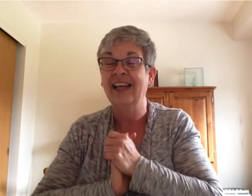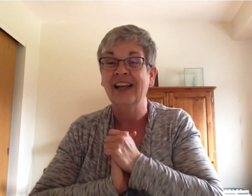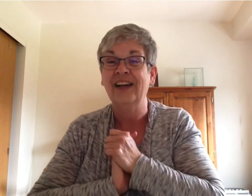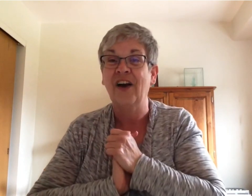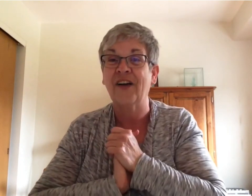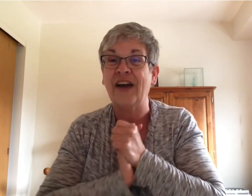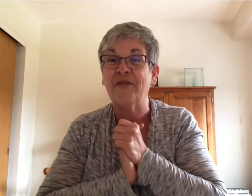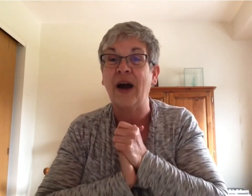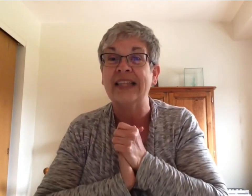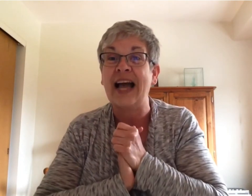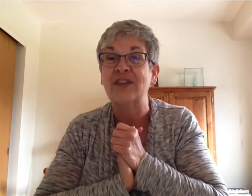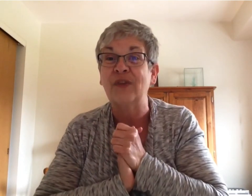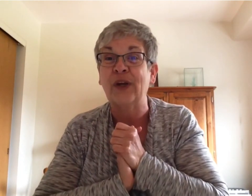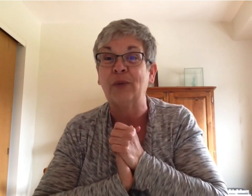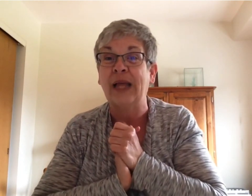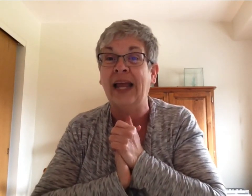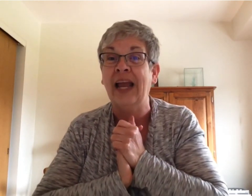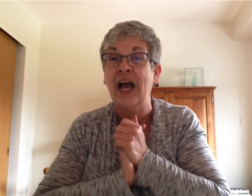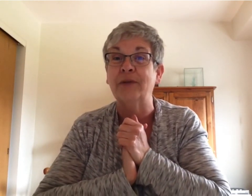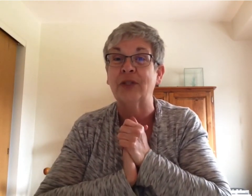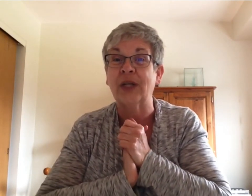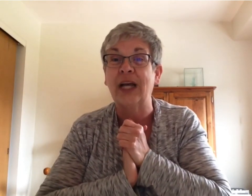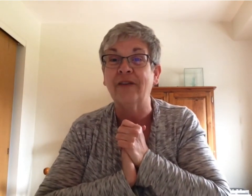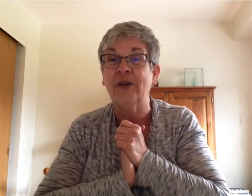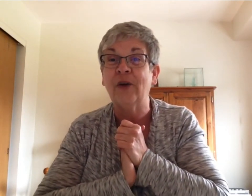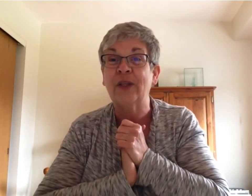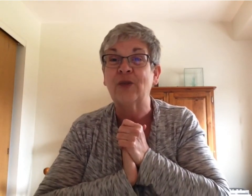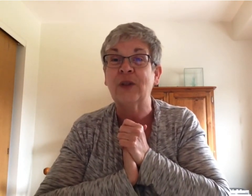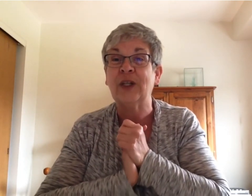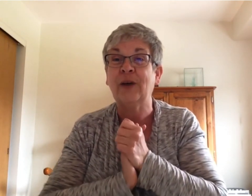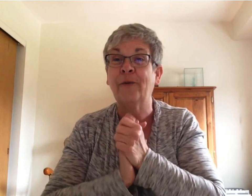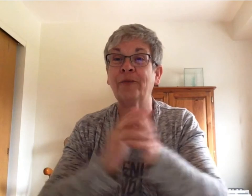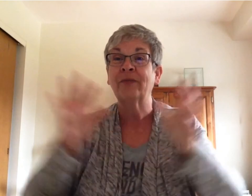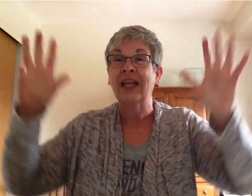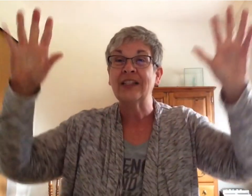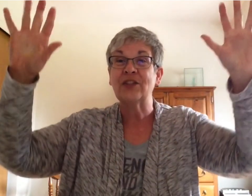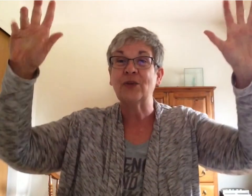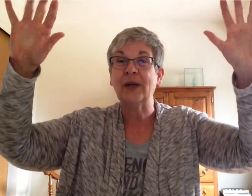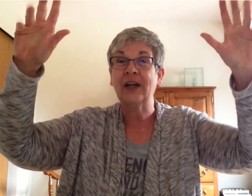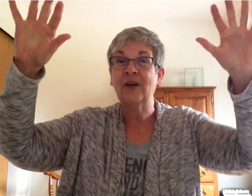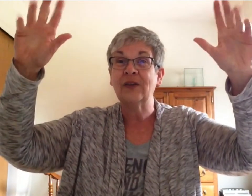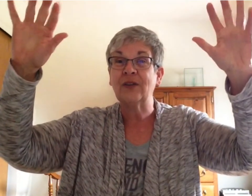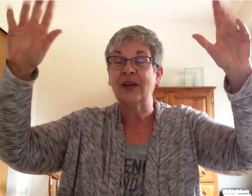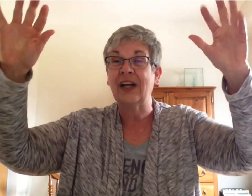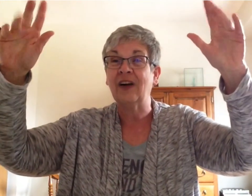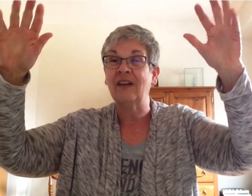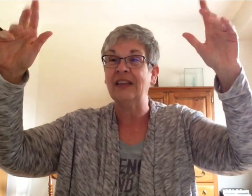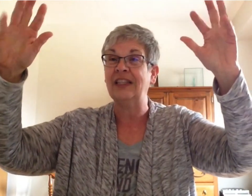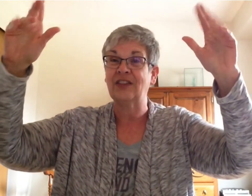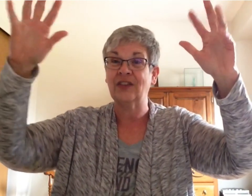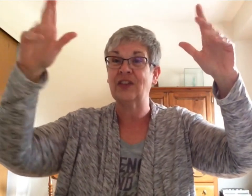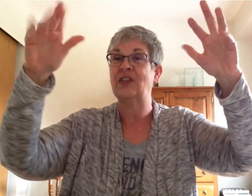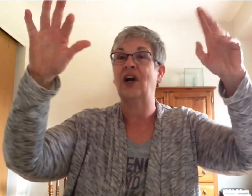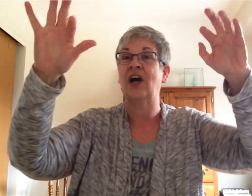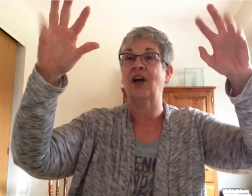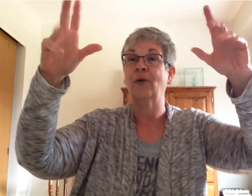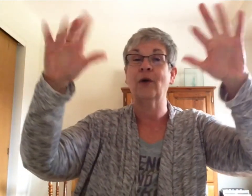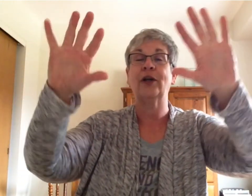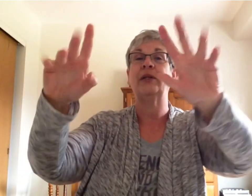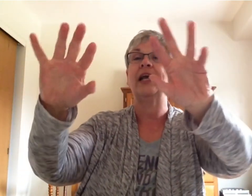All right, for our last finger play, I'm sure a lot of you know this one too. It's twinkle, twinkle, little star. We're going to pretend